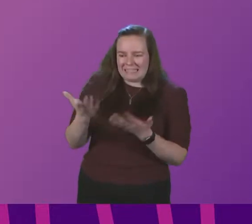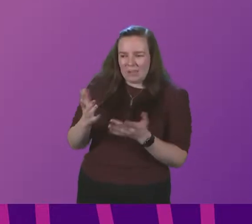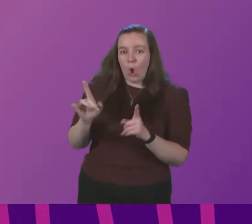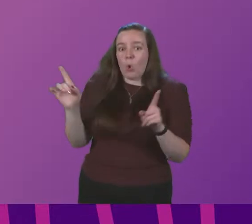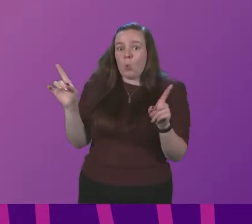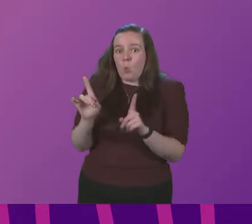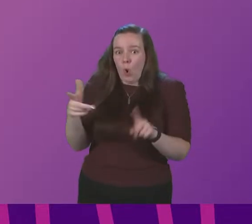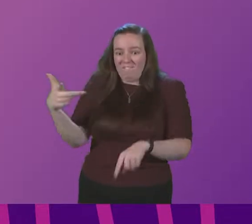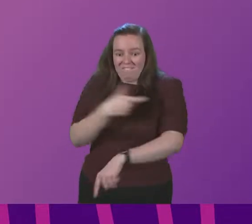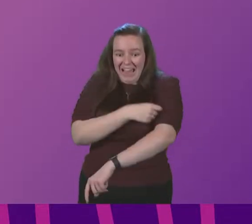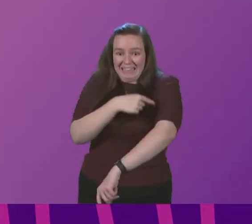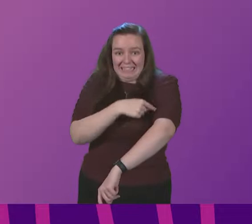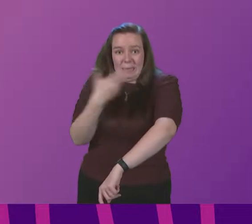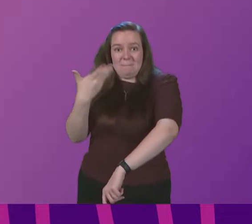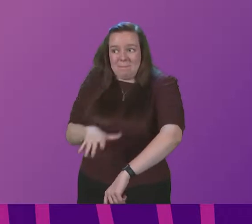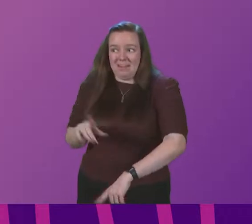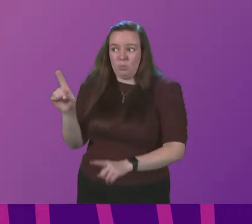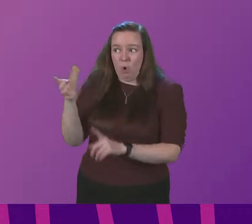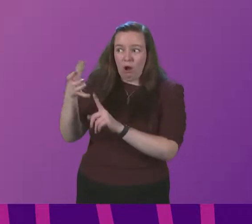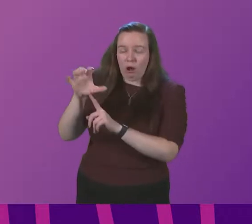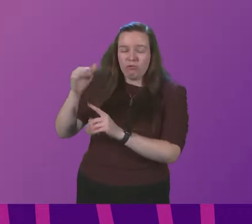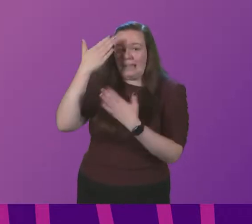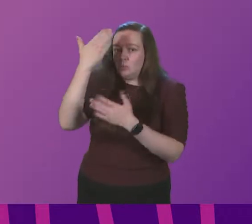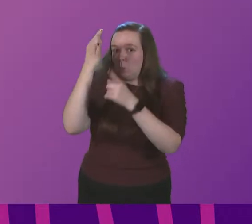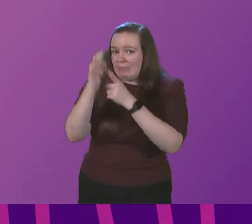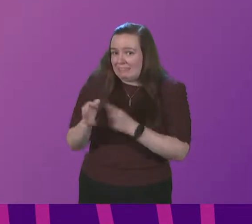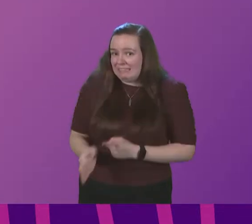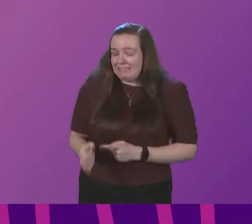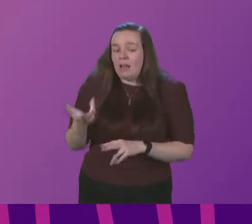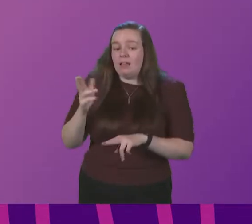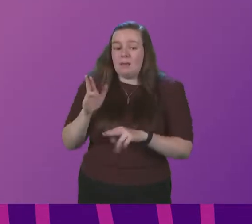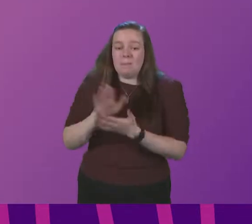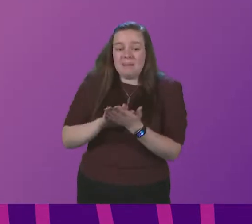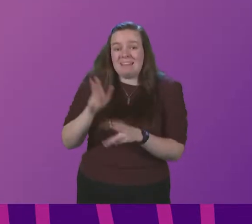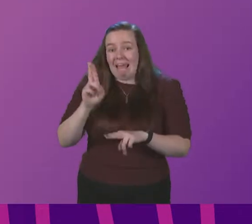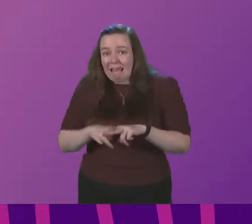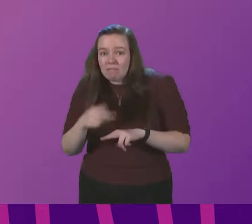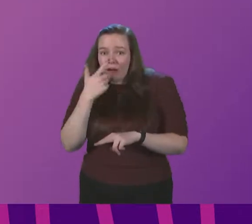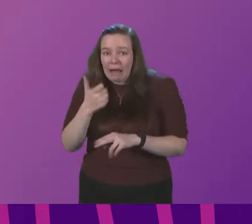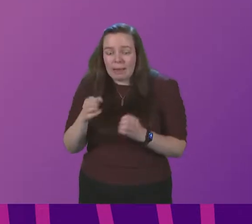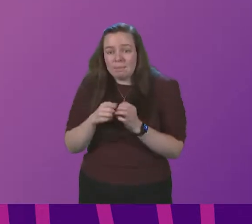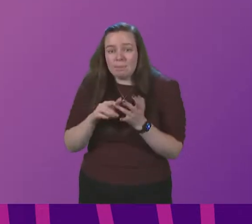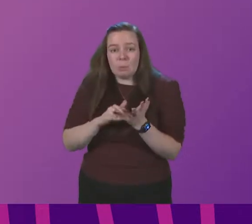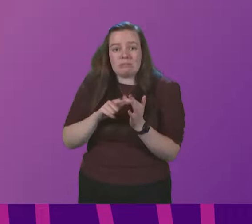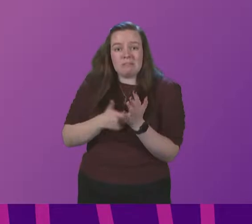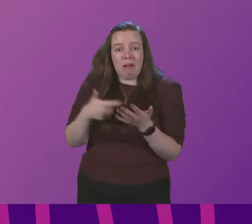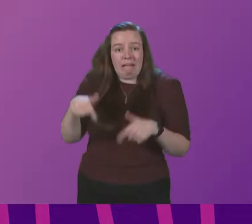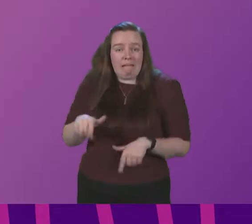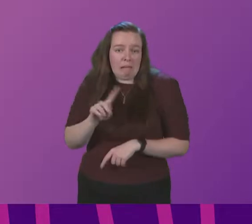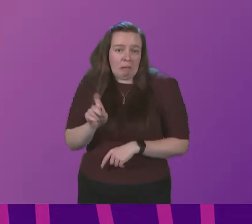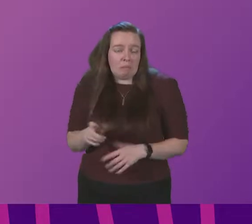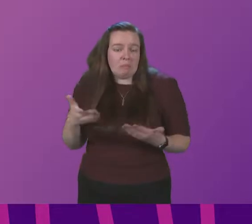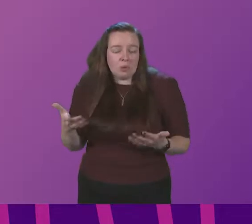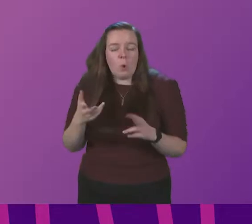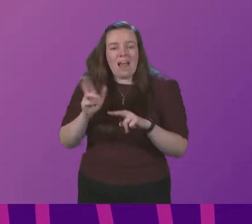what vaccinations they have had in the countries they come forward I do not know the detail of that and whether therefore they can have the boosters here so if